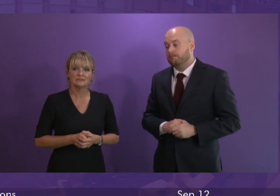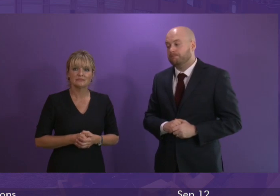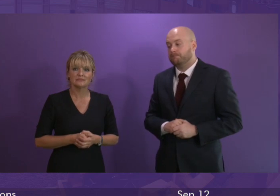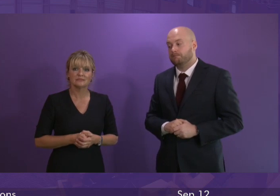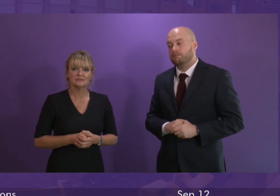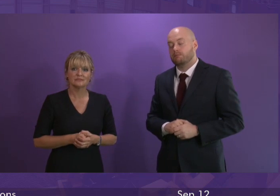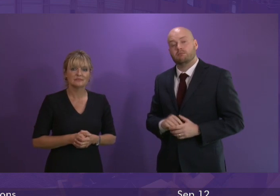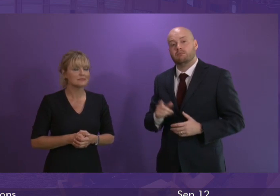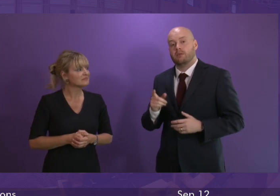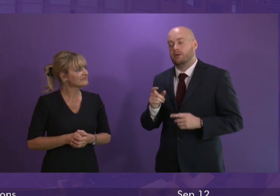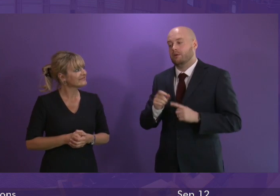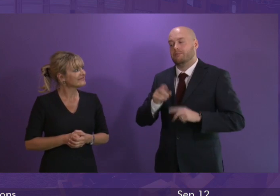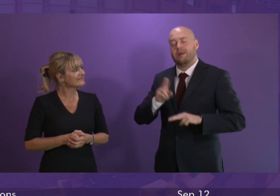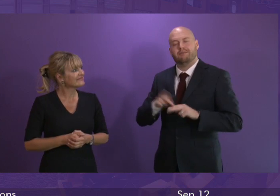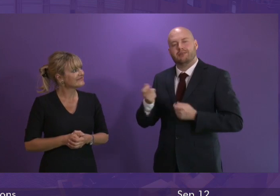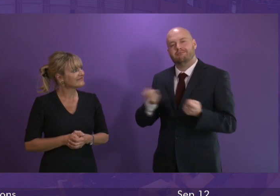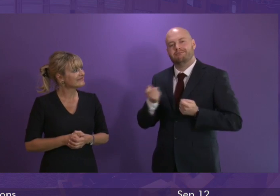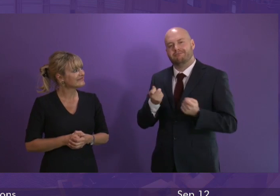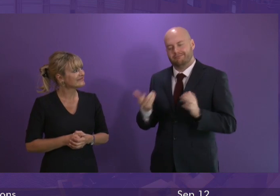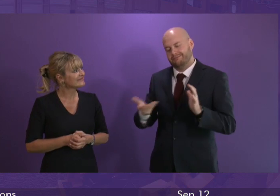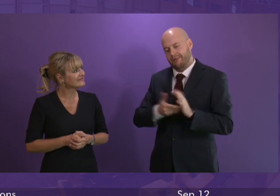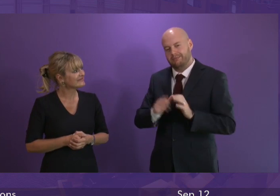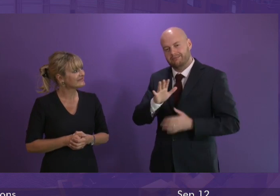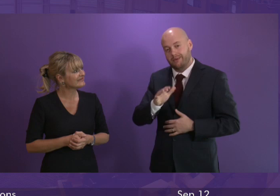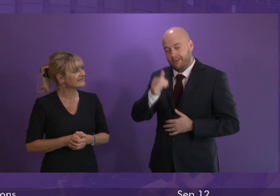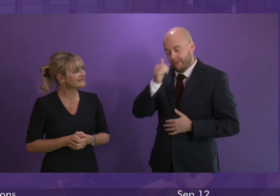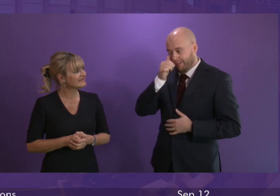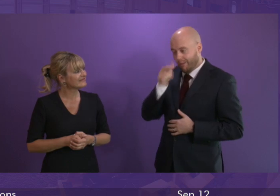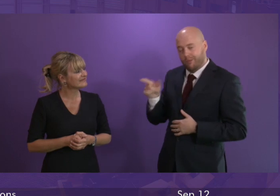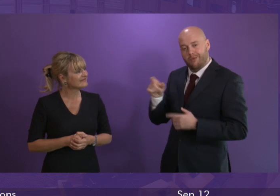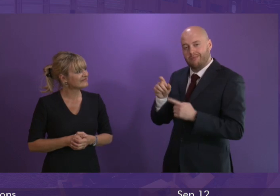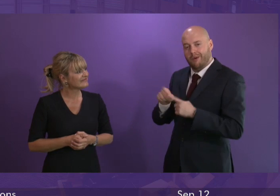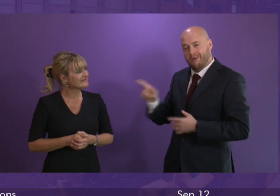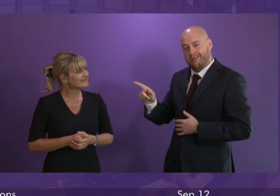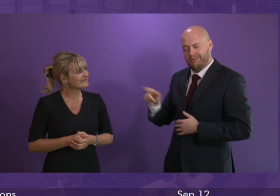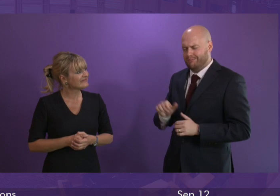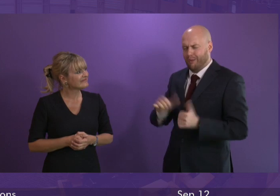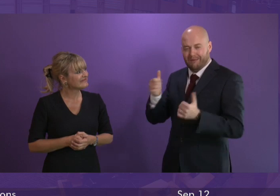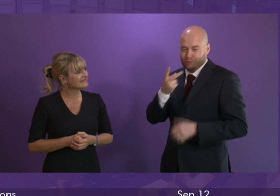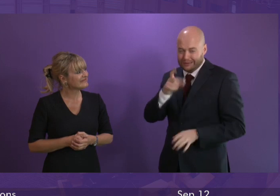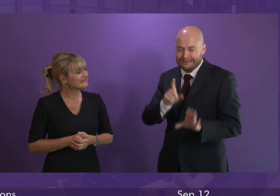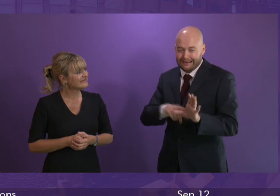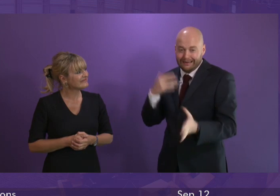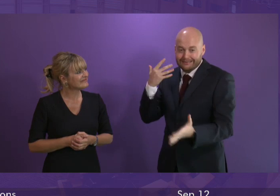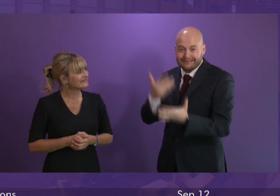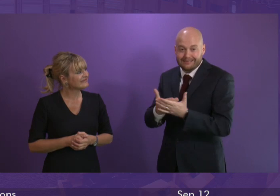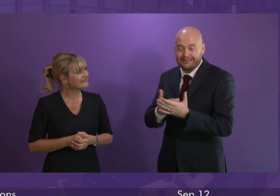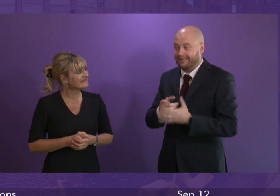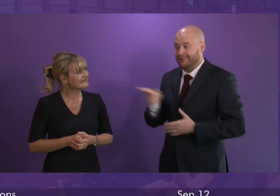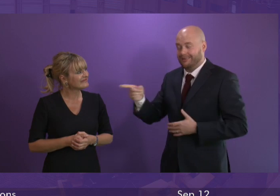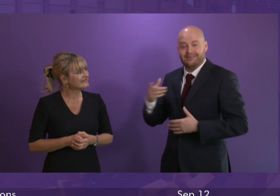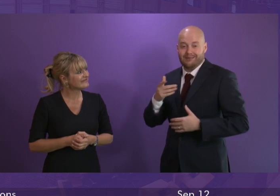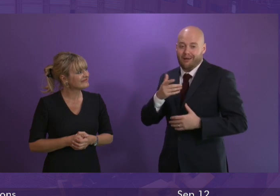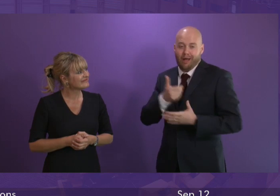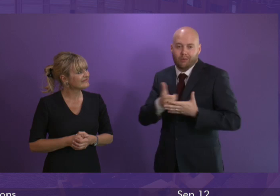in the 20 years I've had the pleasure of knowing our clerk and chief executive sir Paul Grice I've never known him as at a loss for words